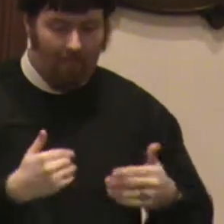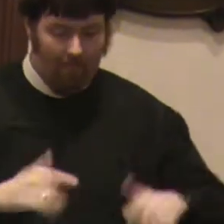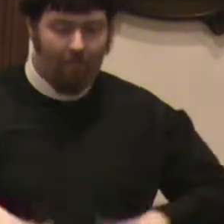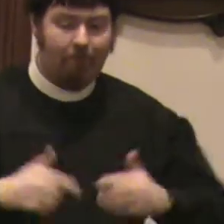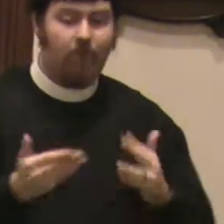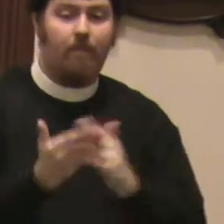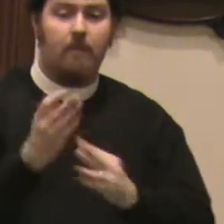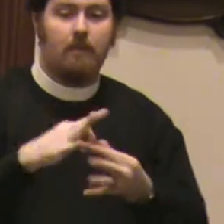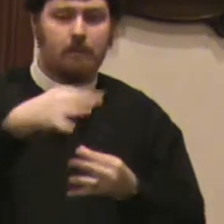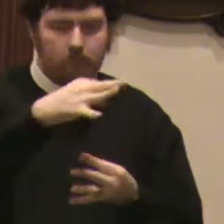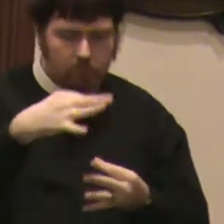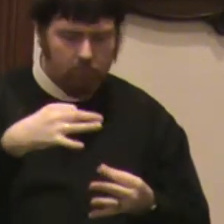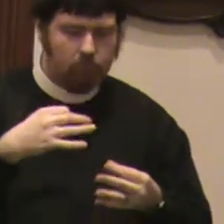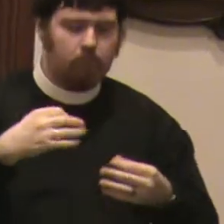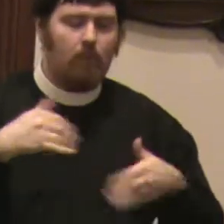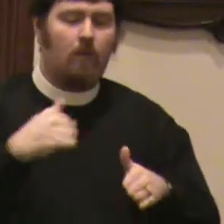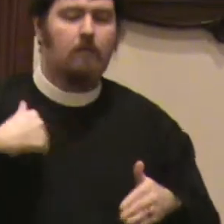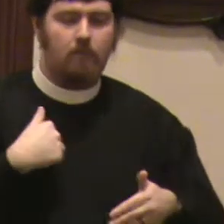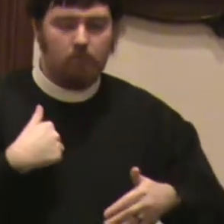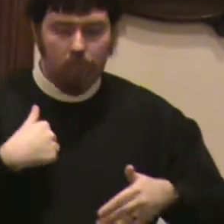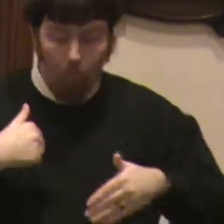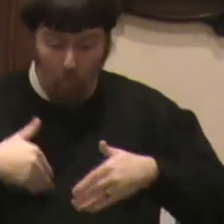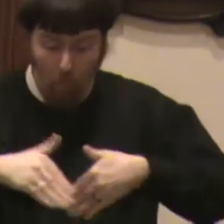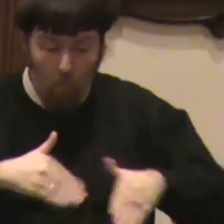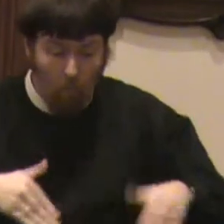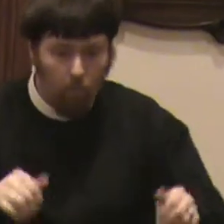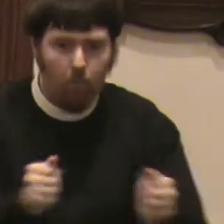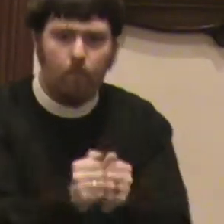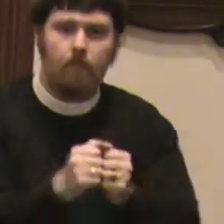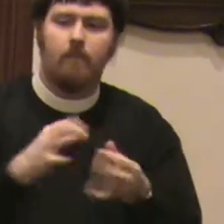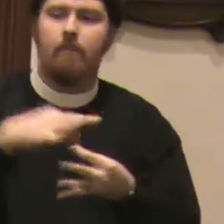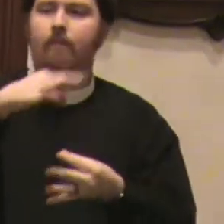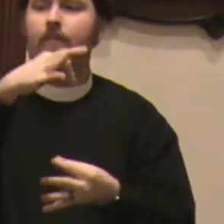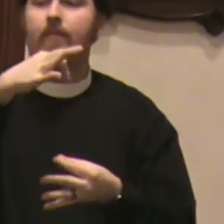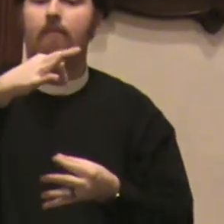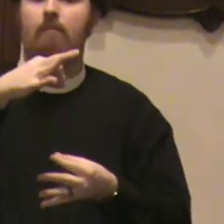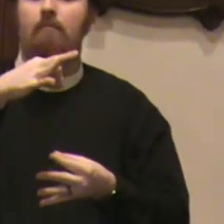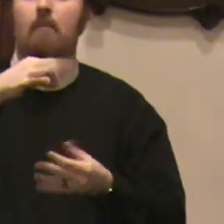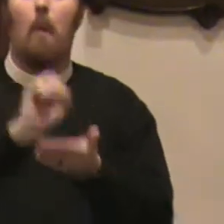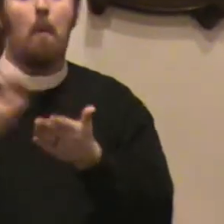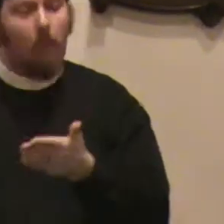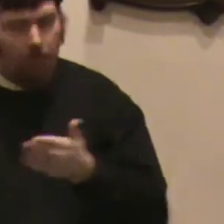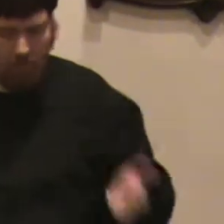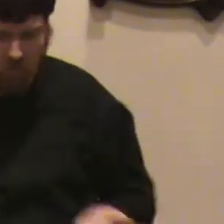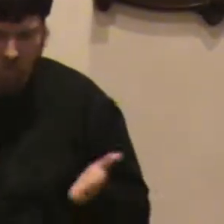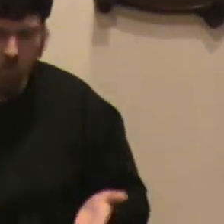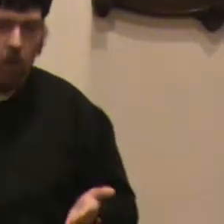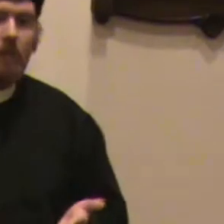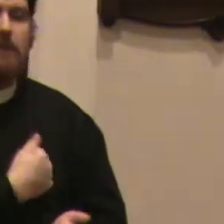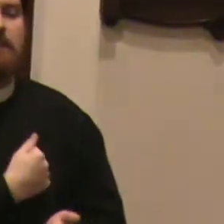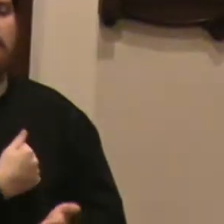step with the Spirit. In other words, Paul is encouraging us to live by the Spirit.